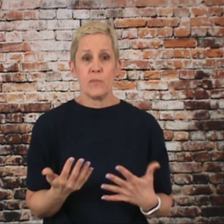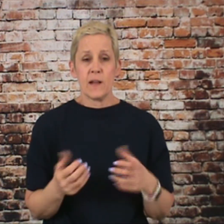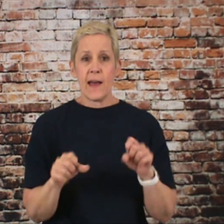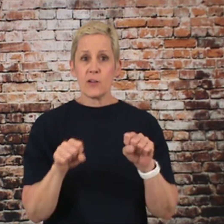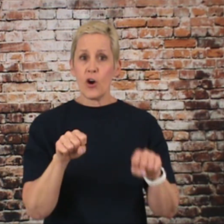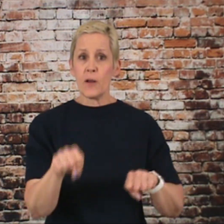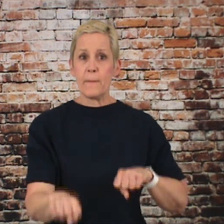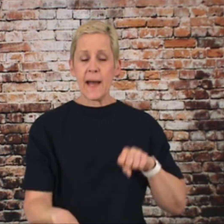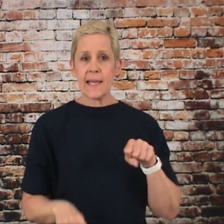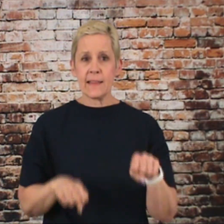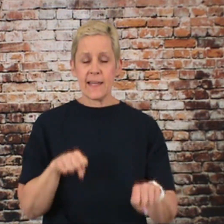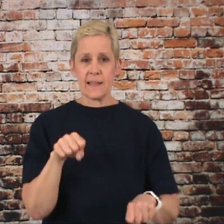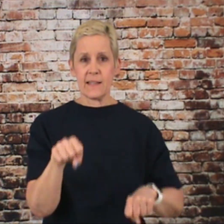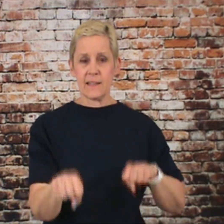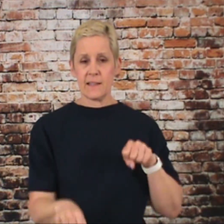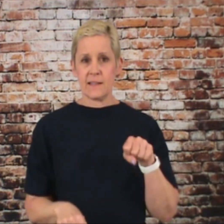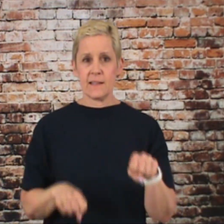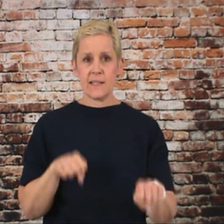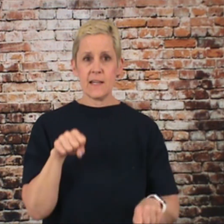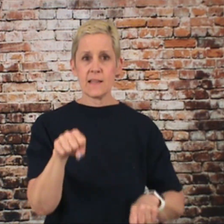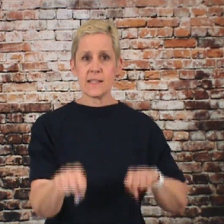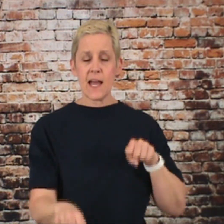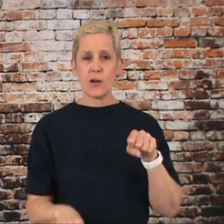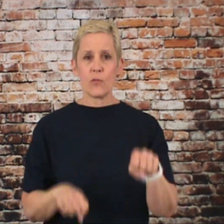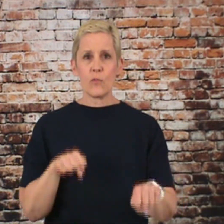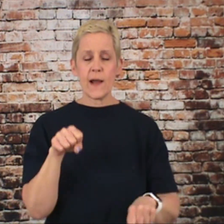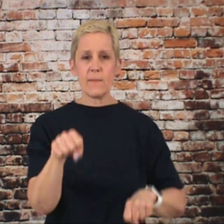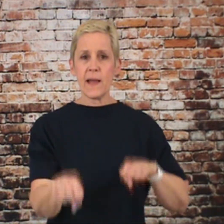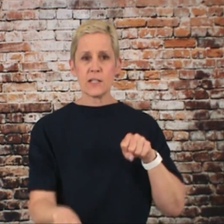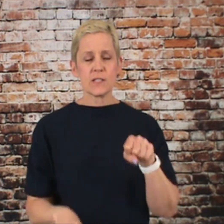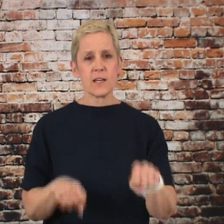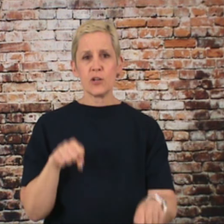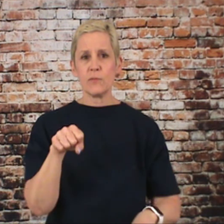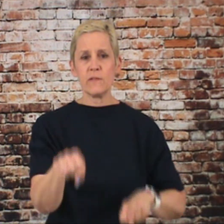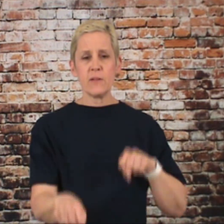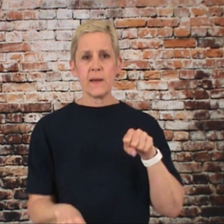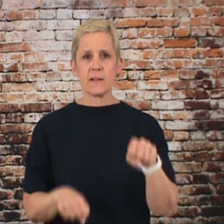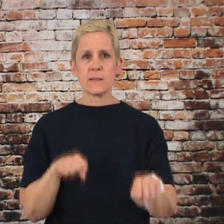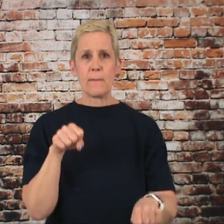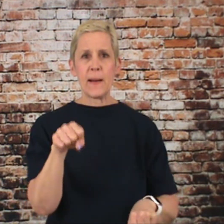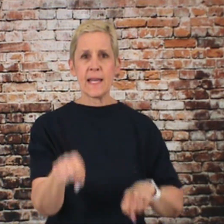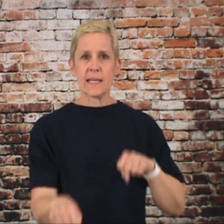you been out on a bike lately? Getting outside. Ride a bike just like you're moving the pedals. Bike.